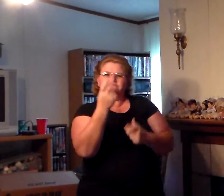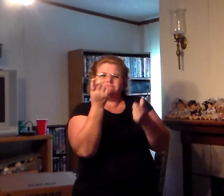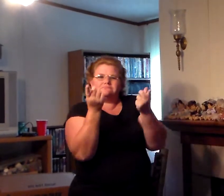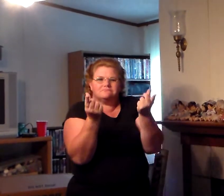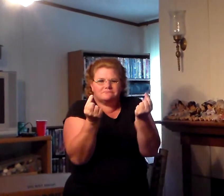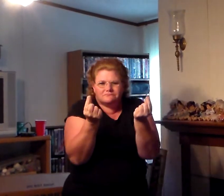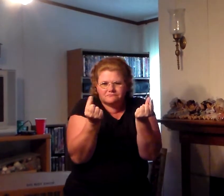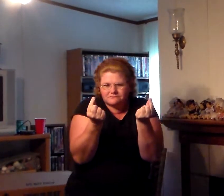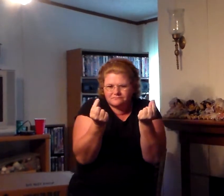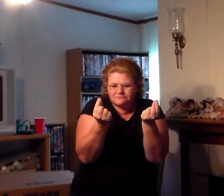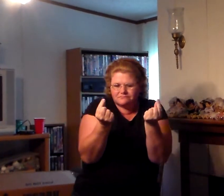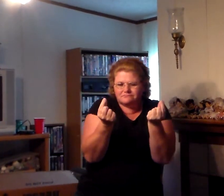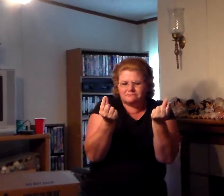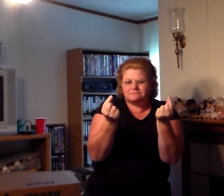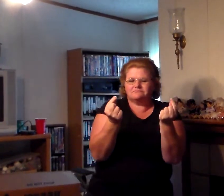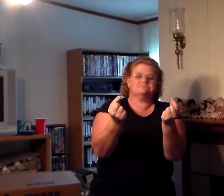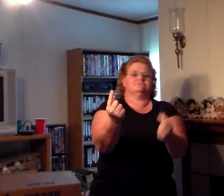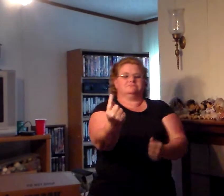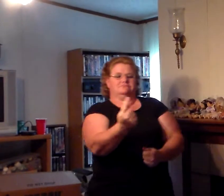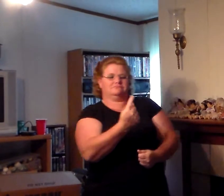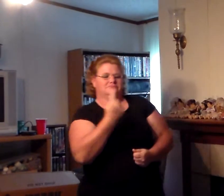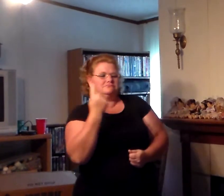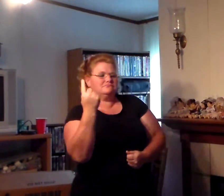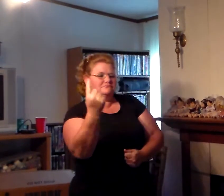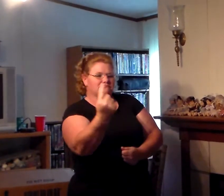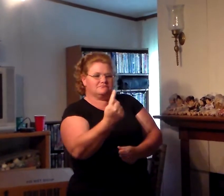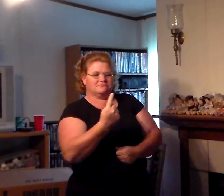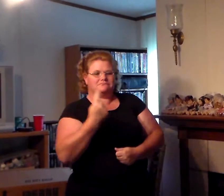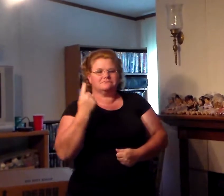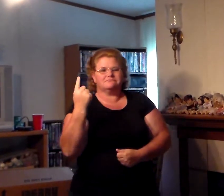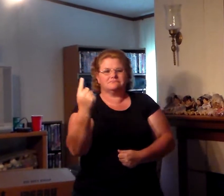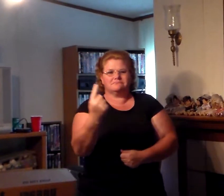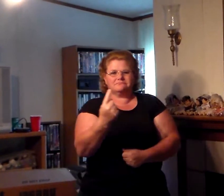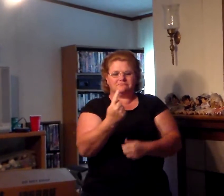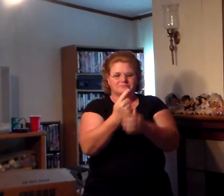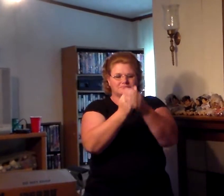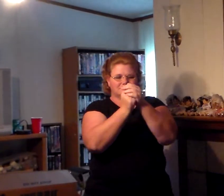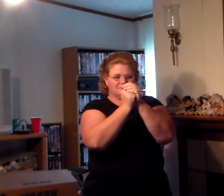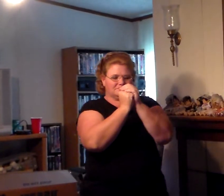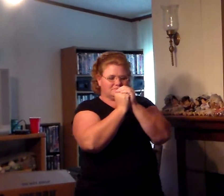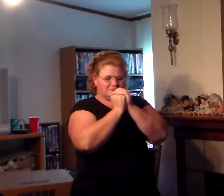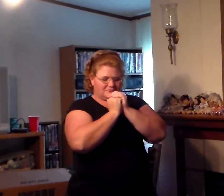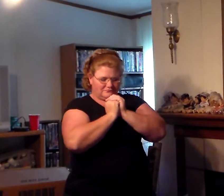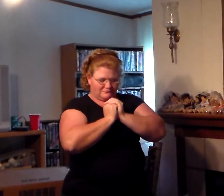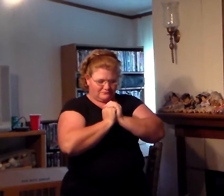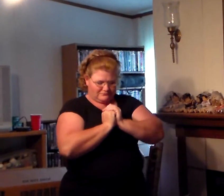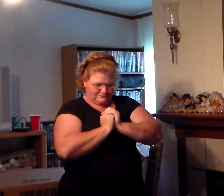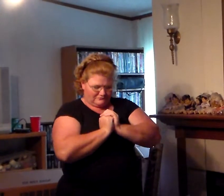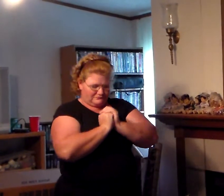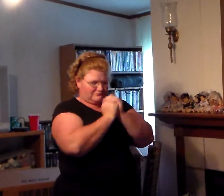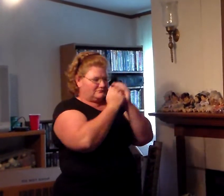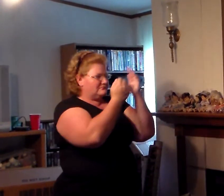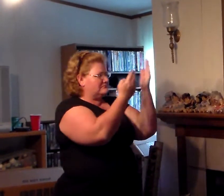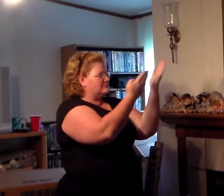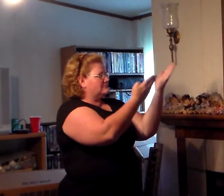I will do Is forever Forever Forever worship you